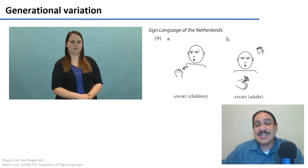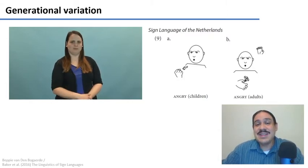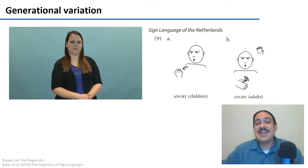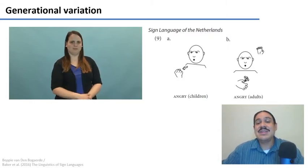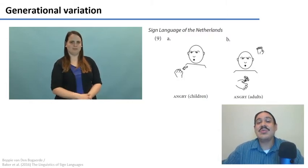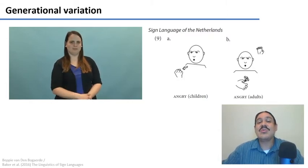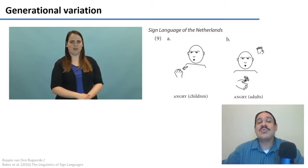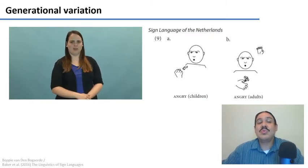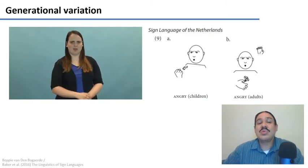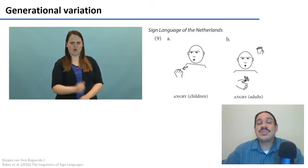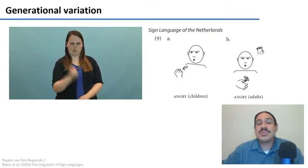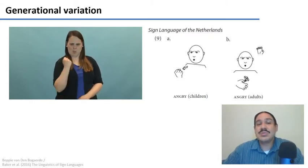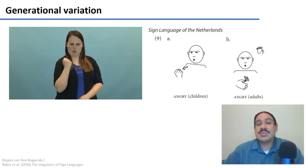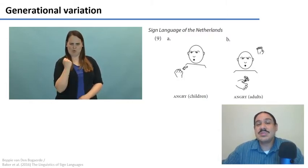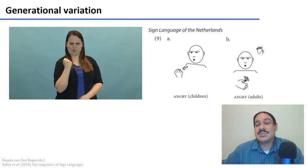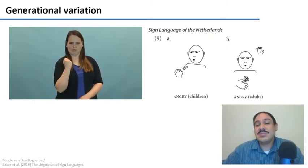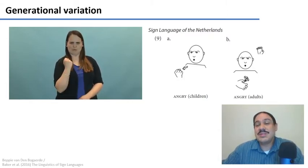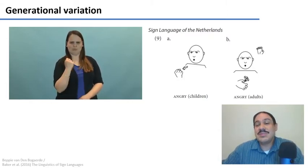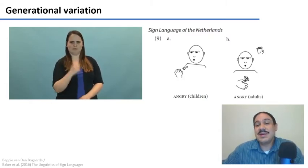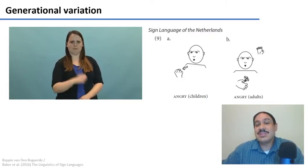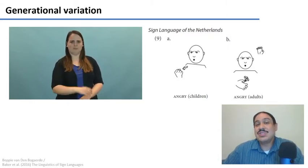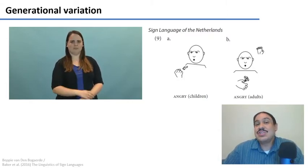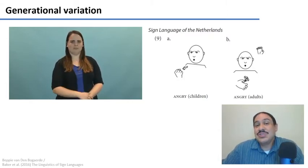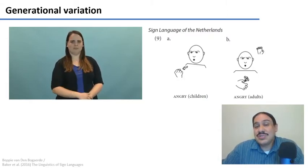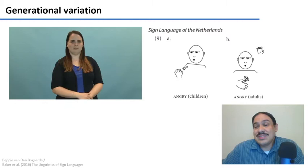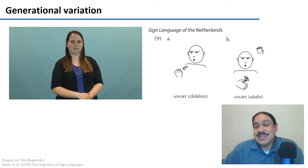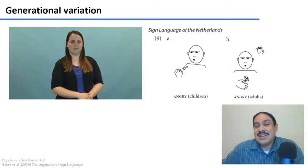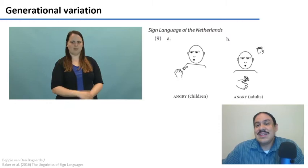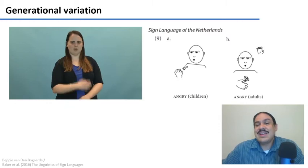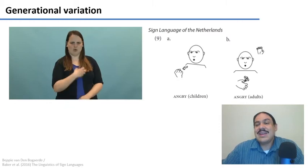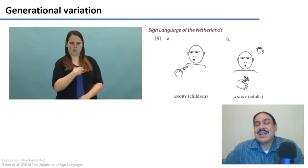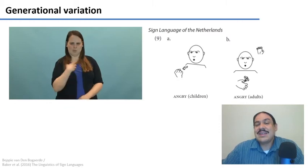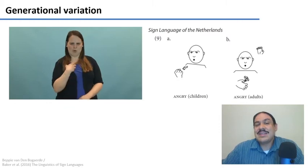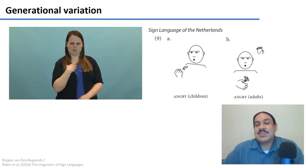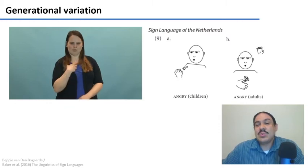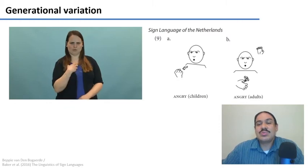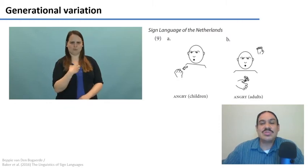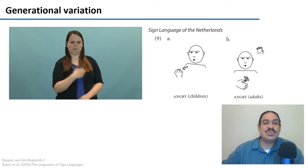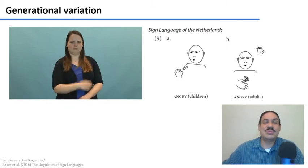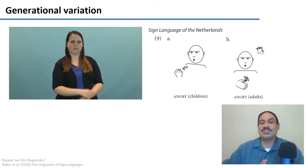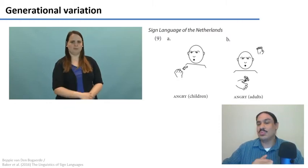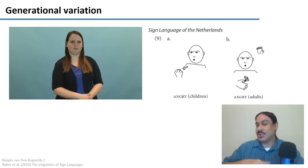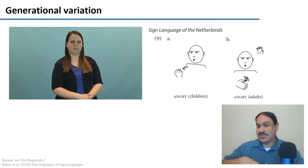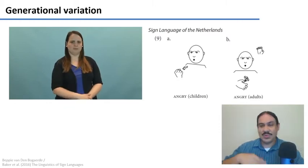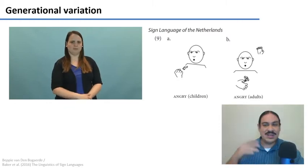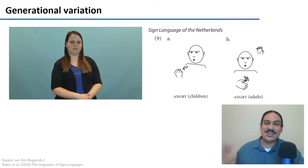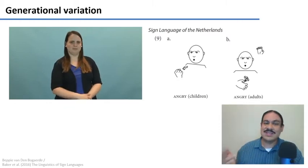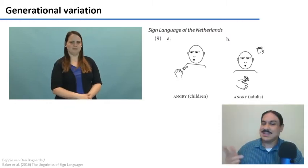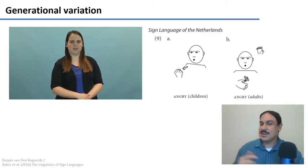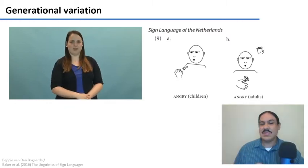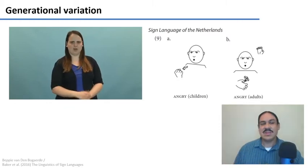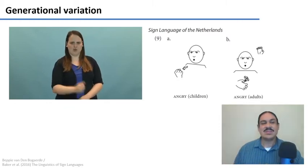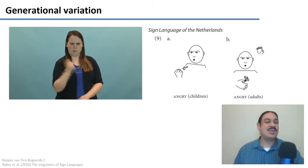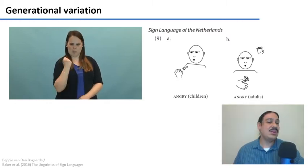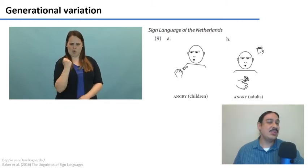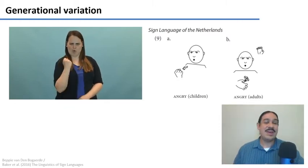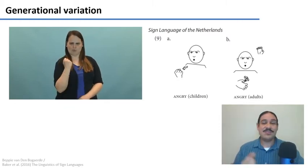there are a few words that are used exclusively by children and as opposed to words for adults so here we have